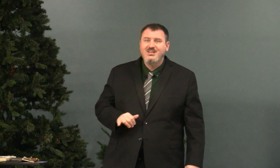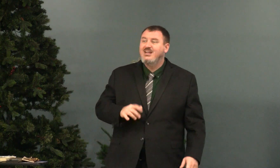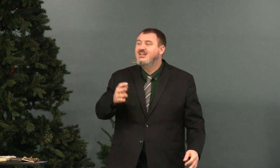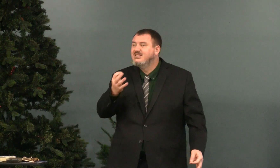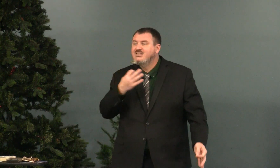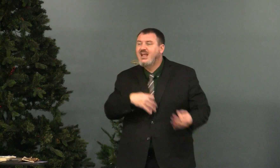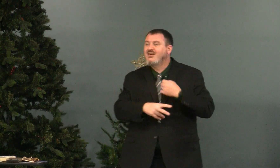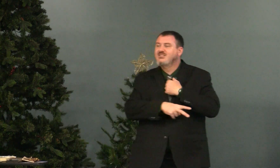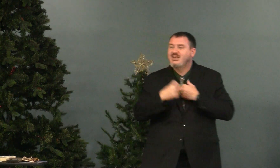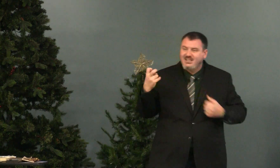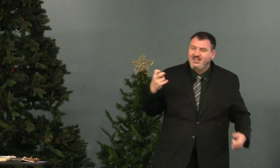reminding too.